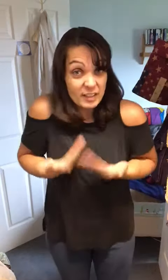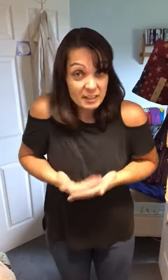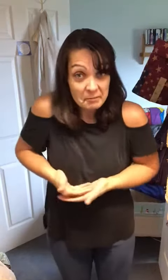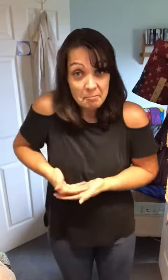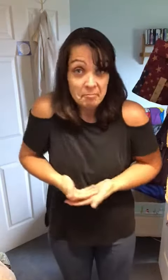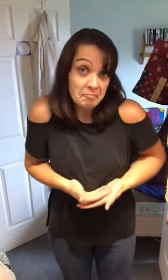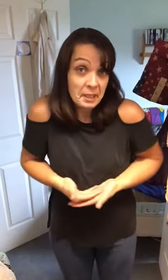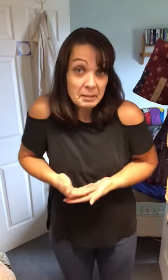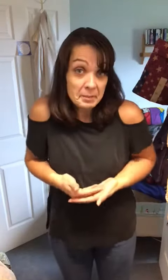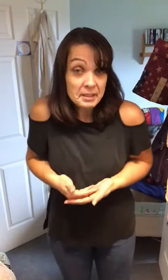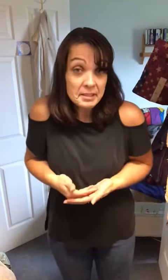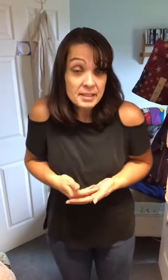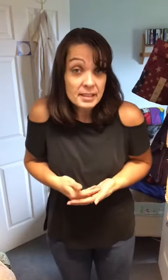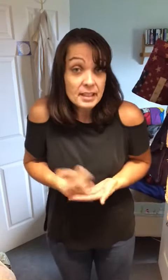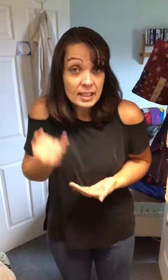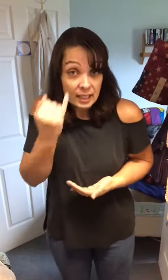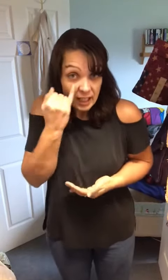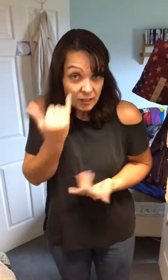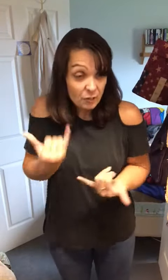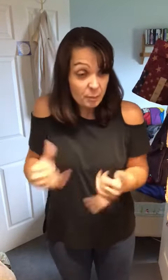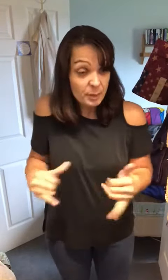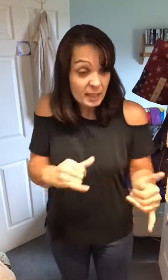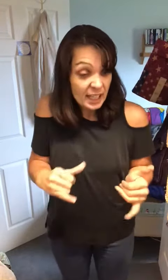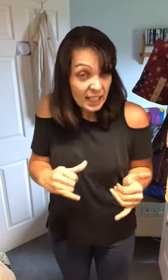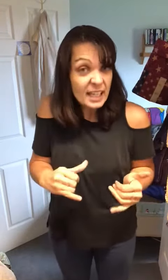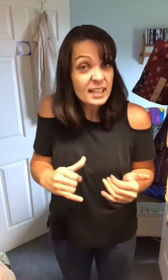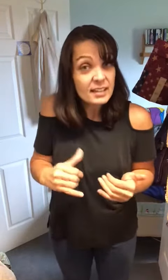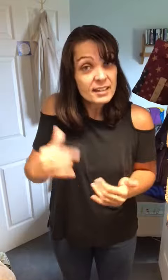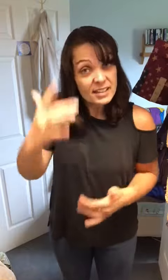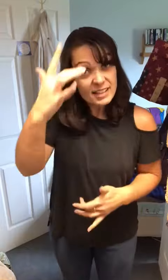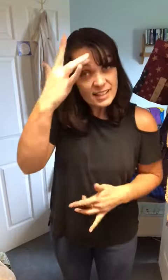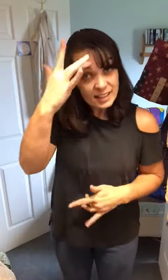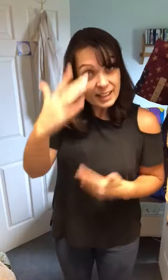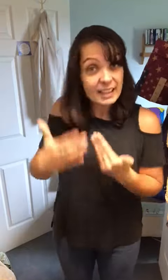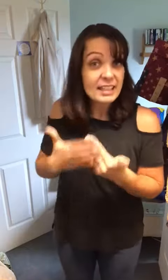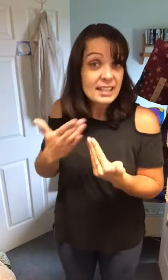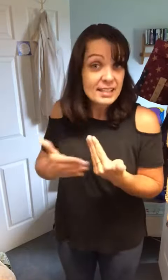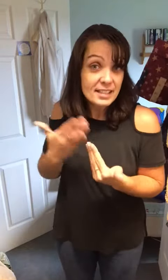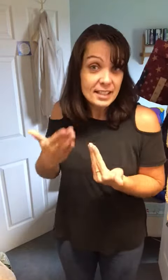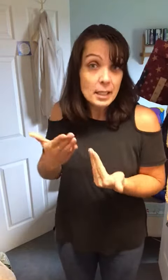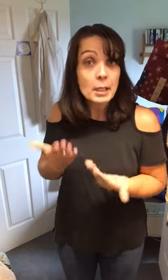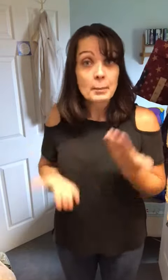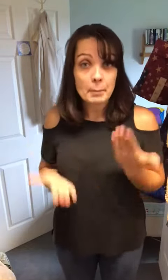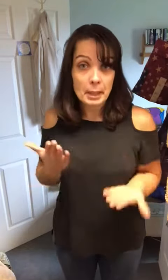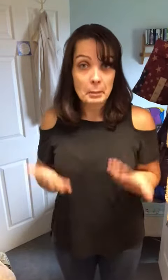babies if play sick easy maybe